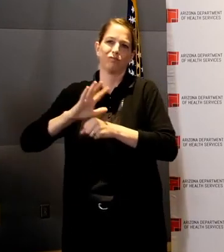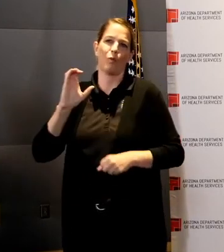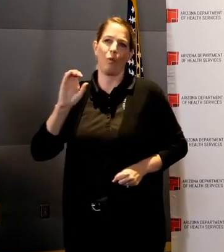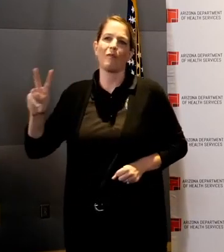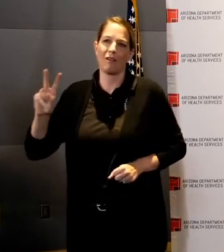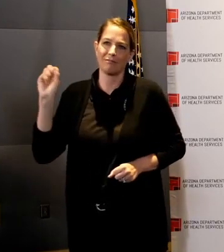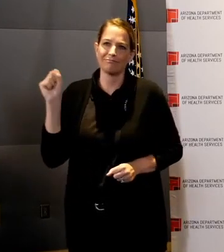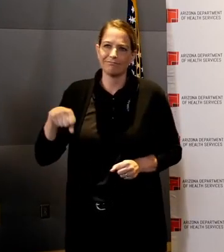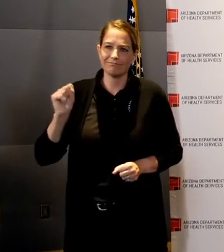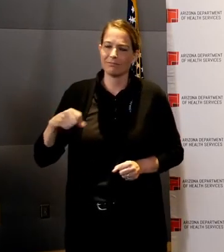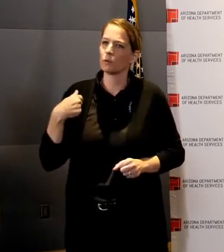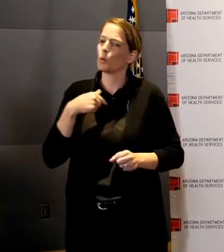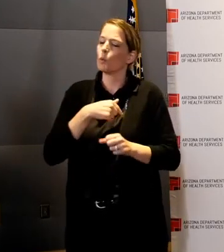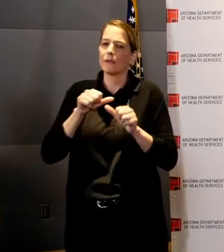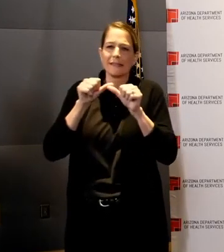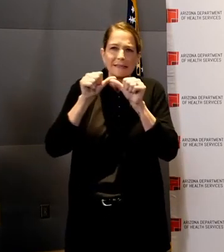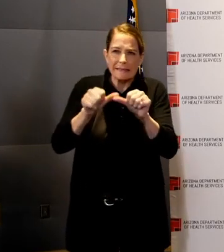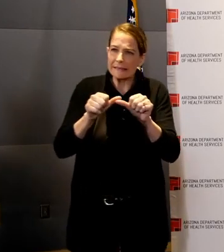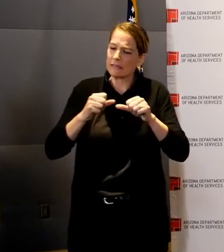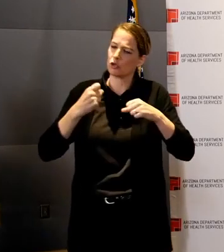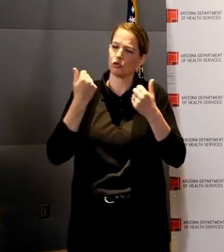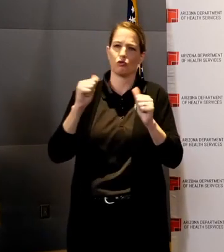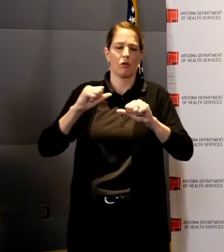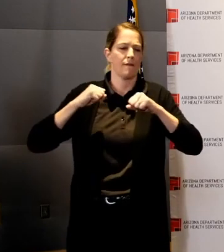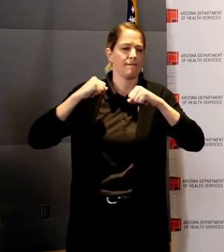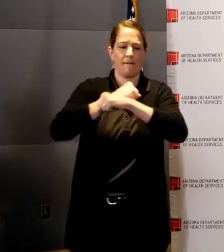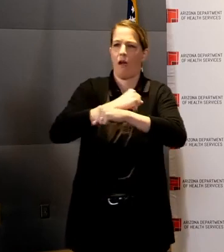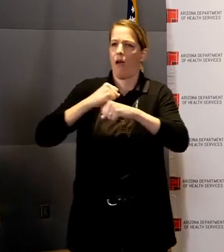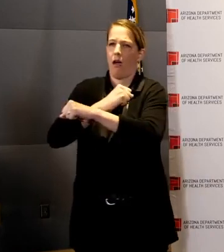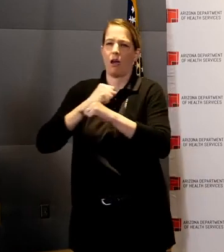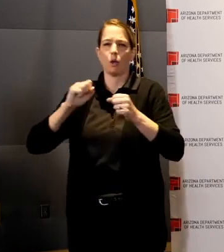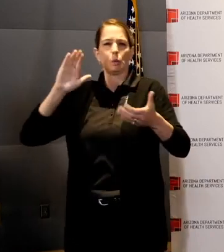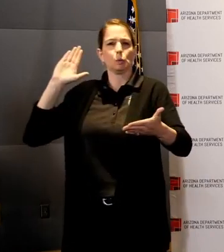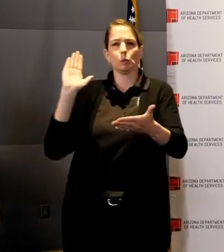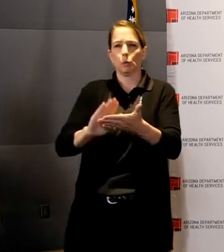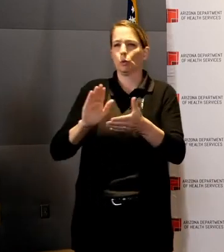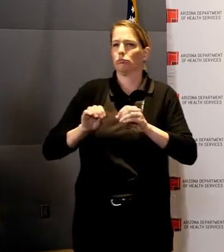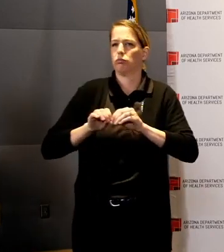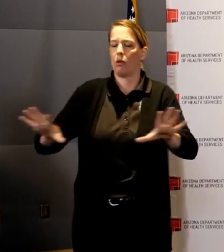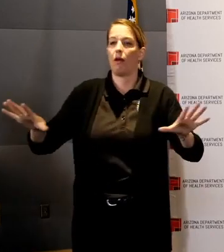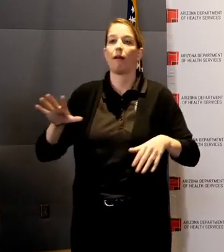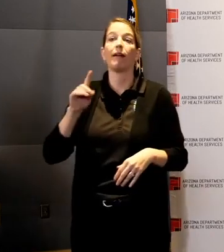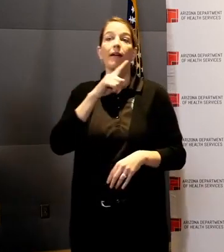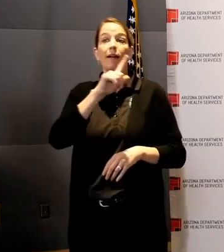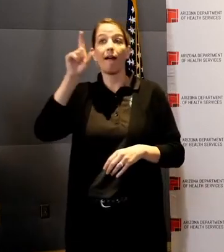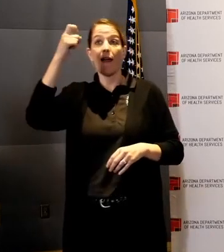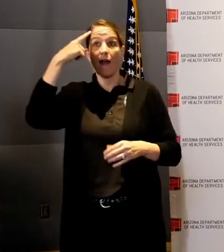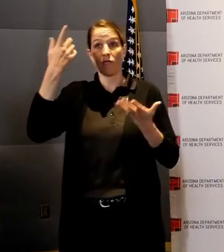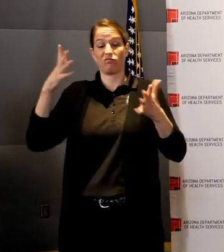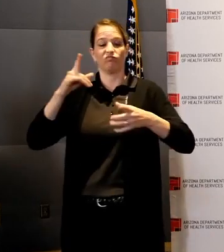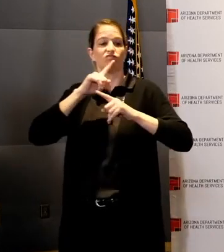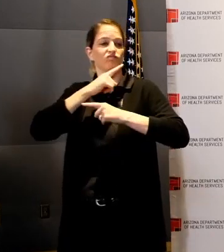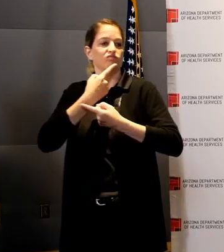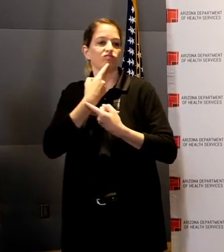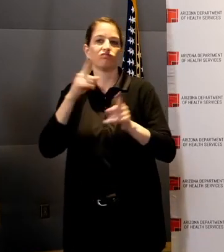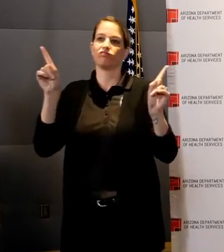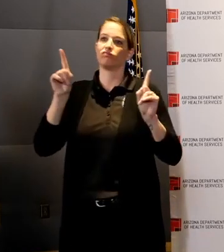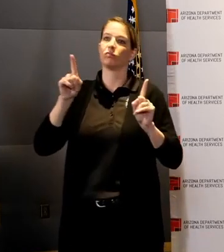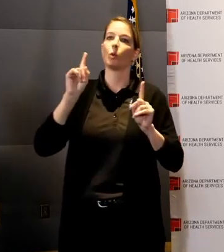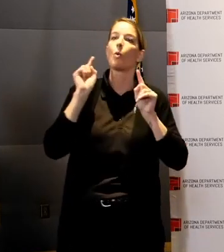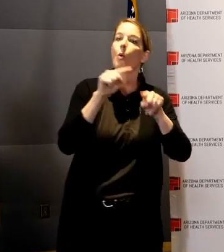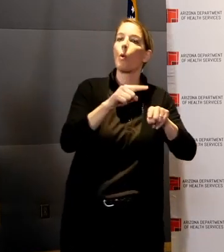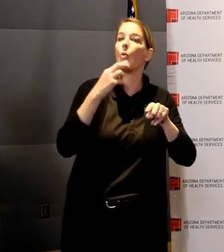combat the spread, including the governor's executive order to prohibit dine-in service and close all bars, movie theaters,